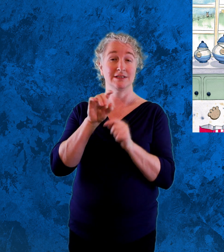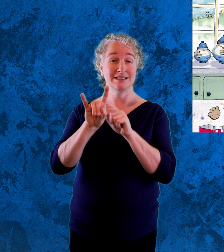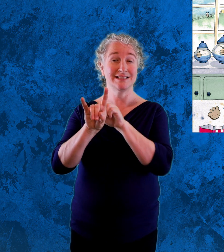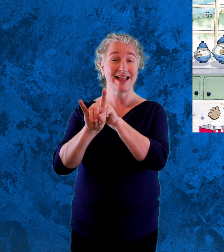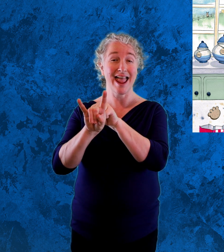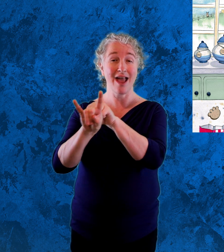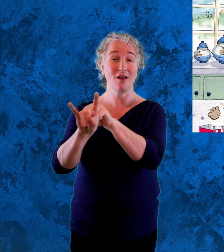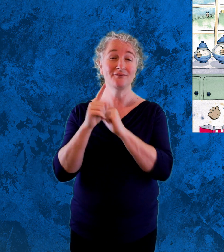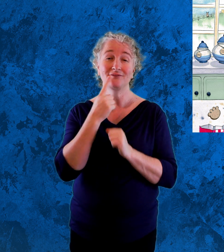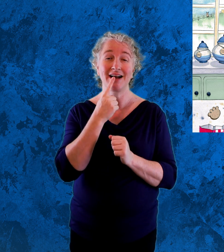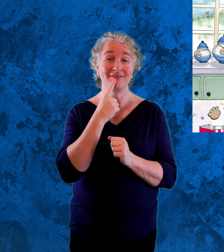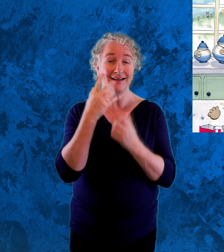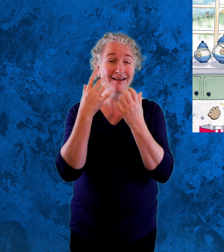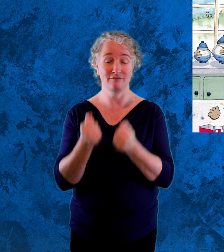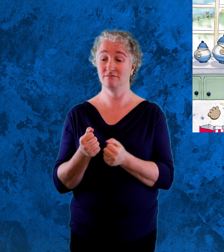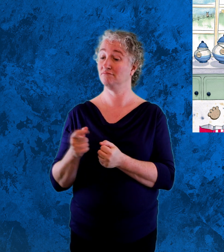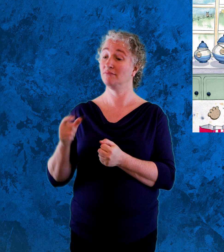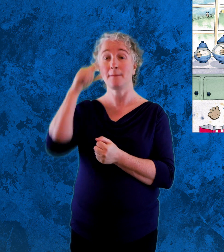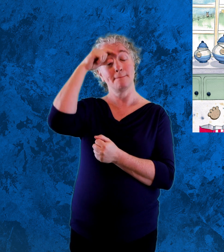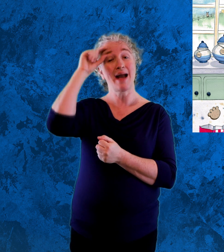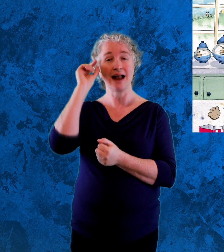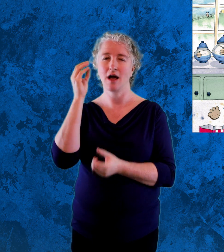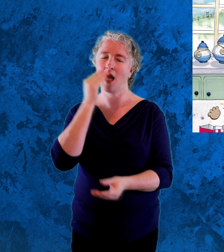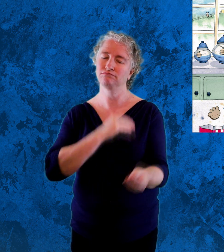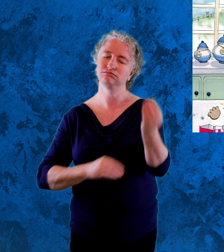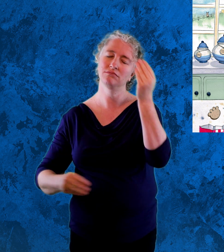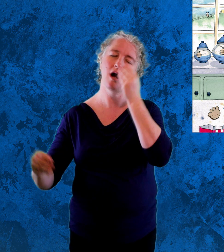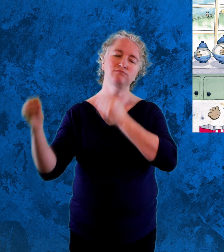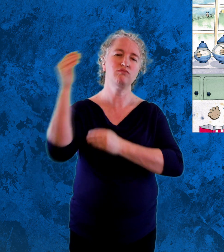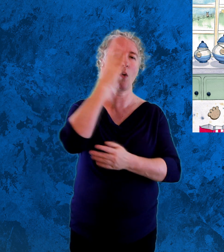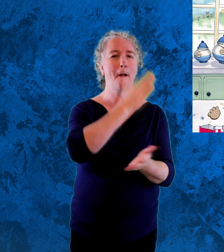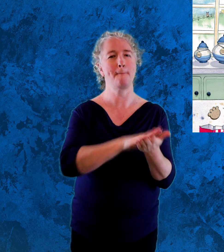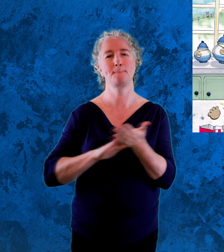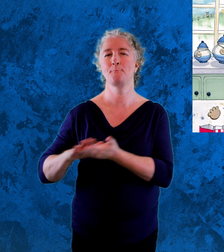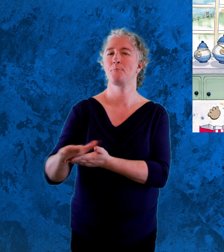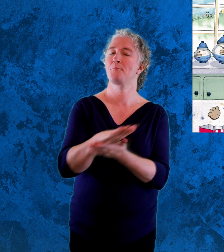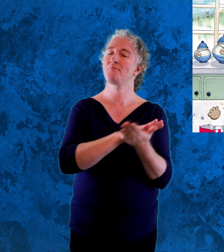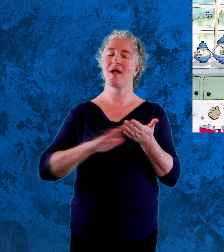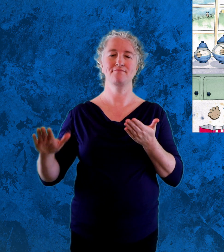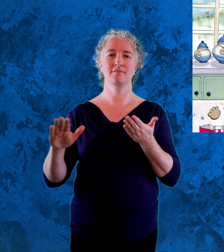even snail-flavoured ones. Bandit devoured every last crumb. Yum!